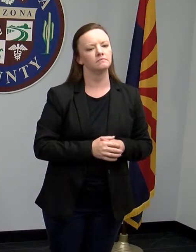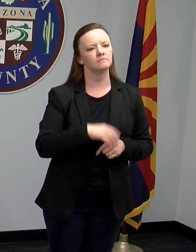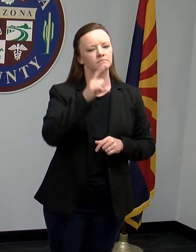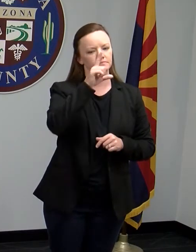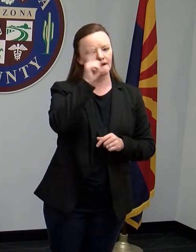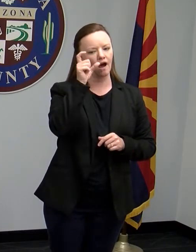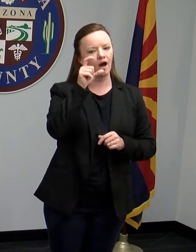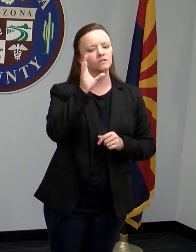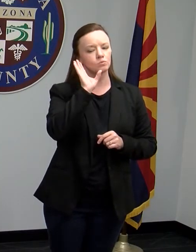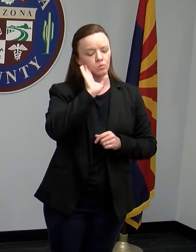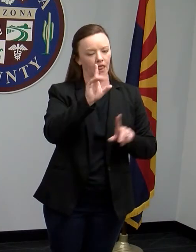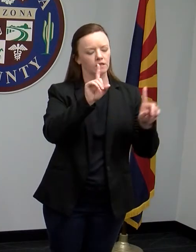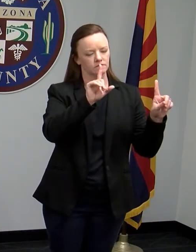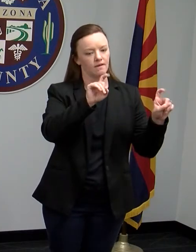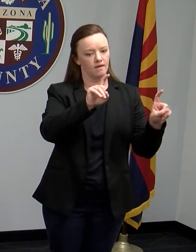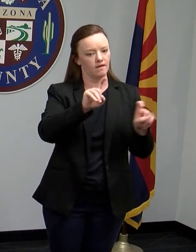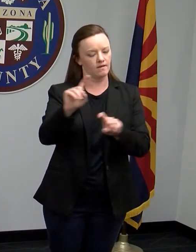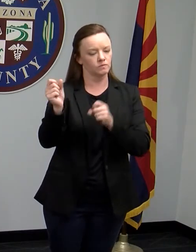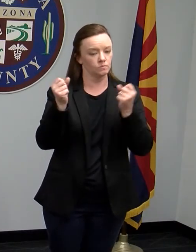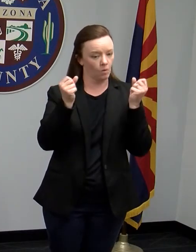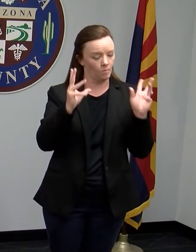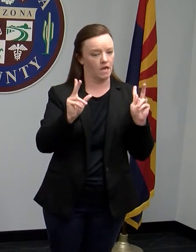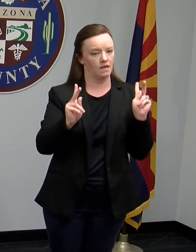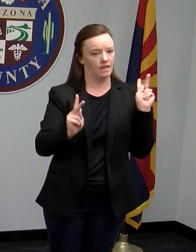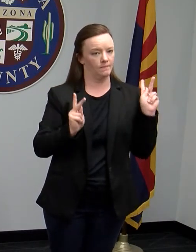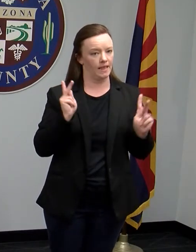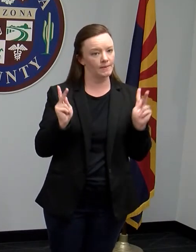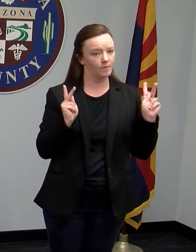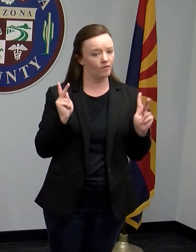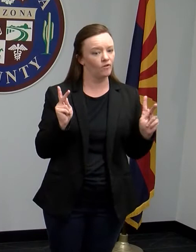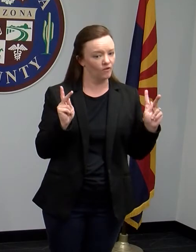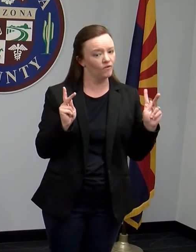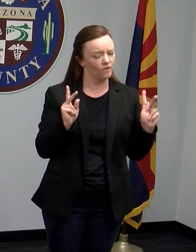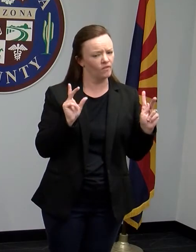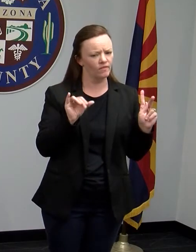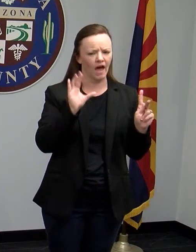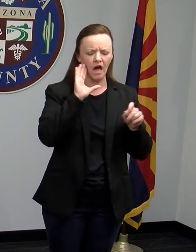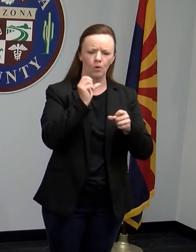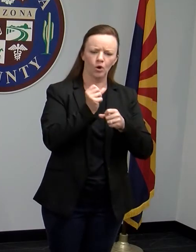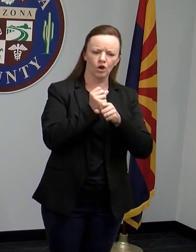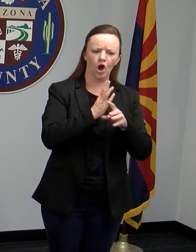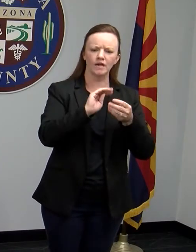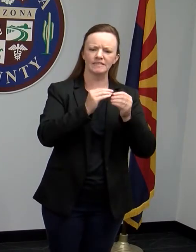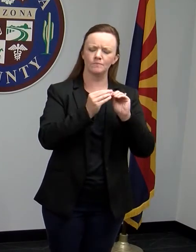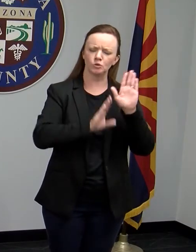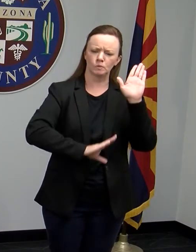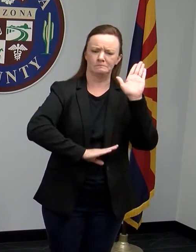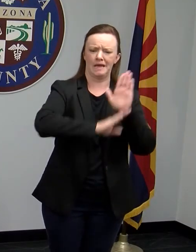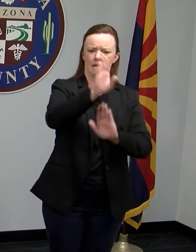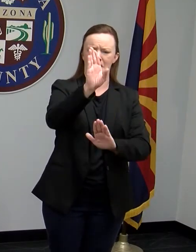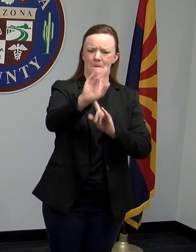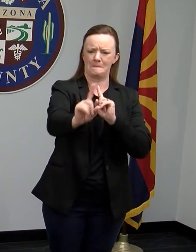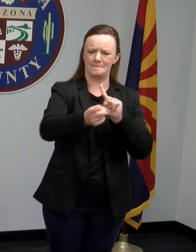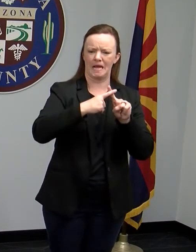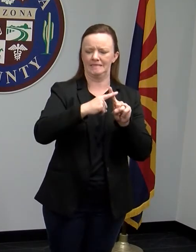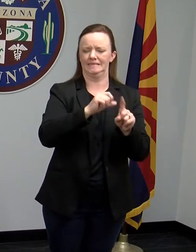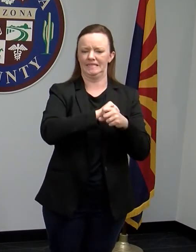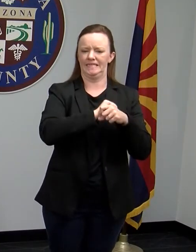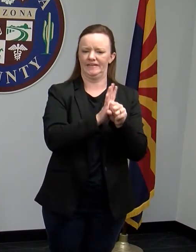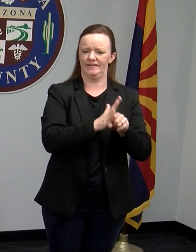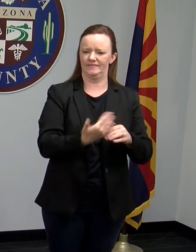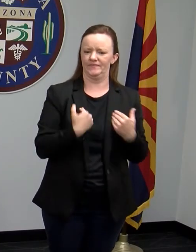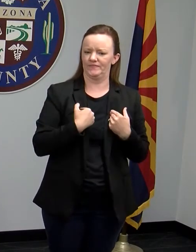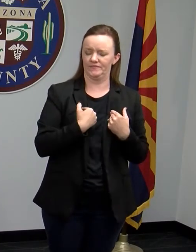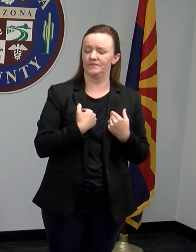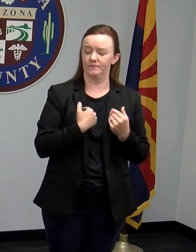going to be testing so many people, wouldn't that cause a big spike in positive cases in Maricopa County?